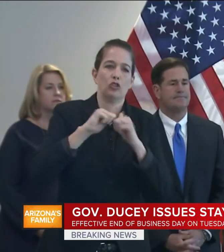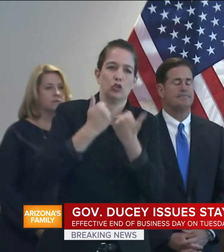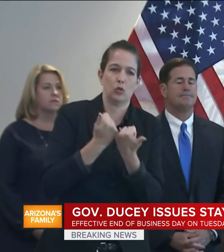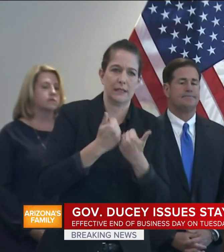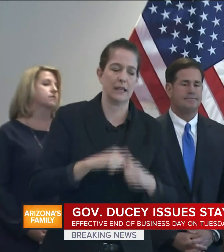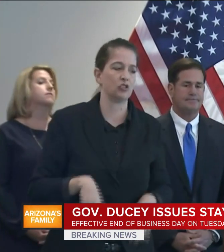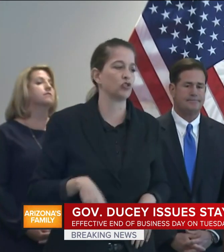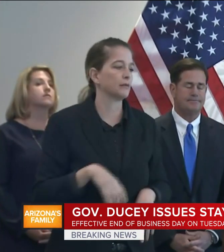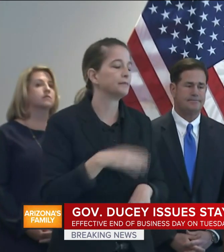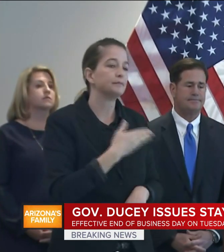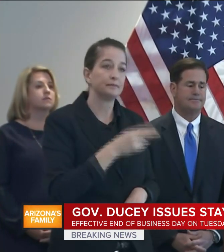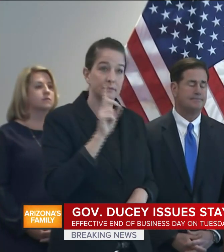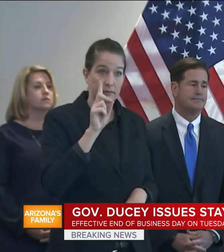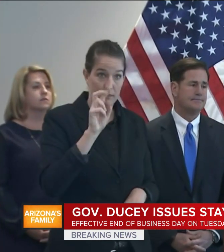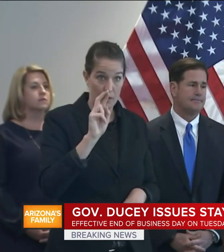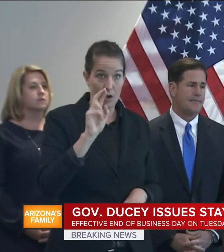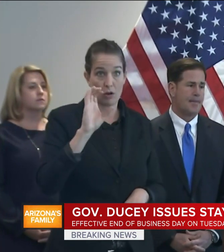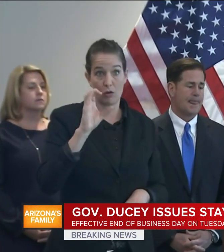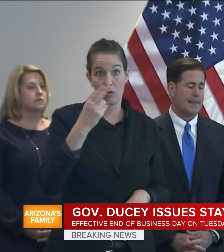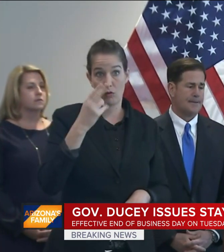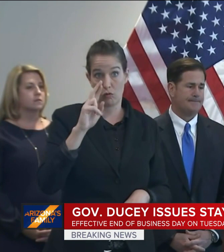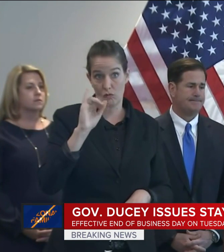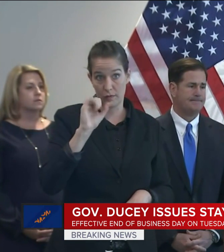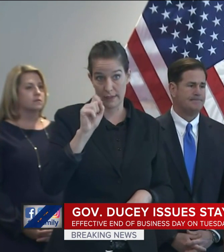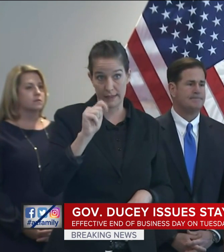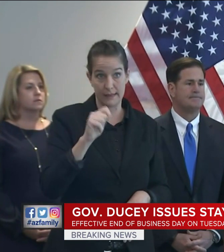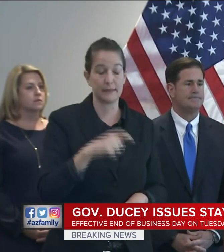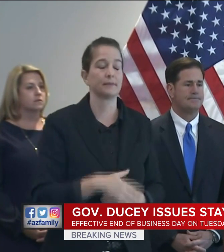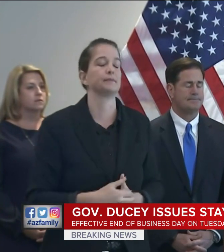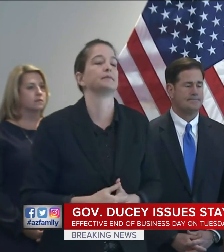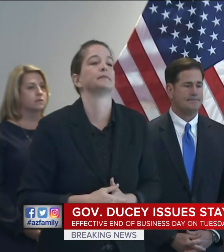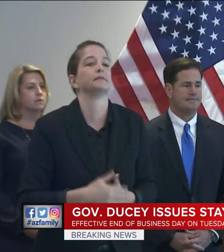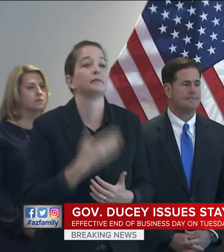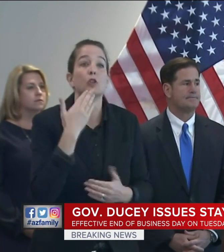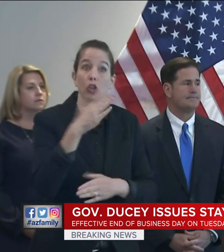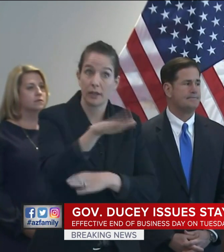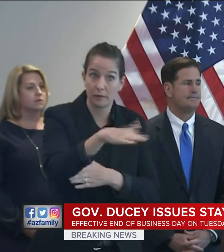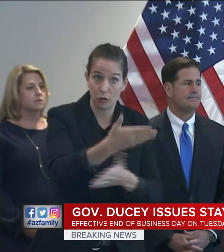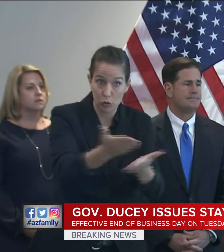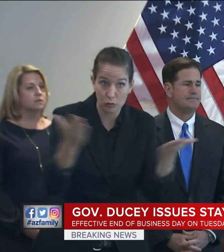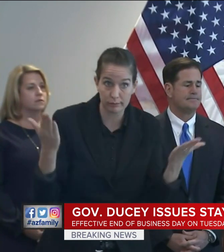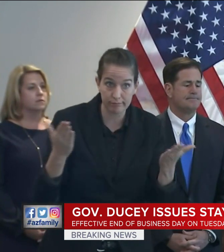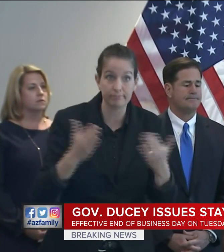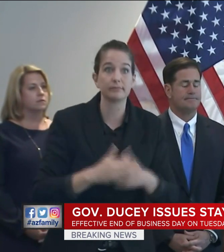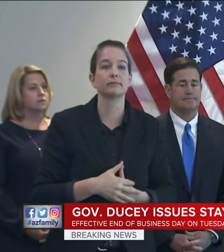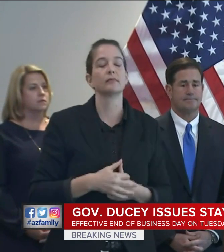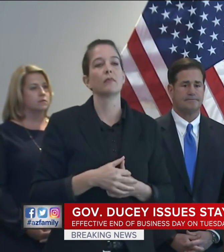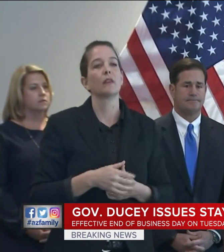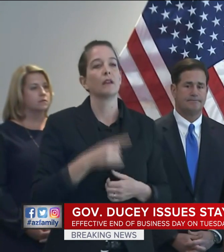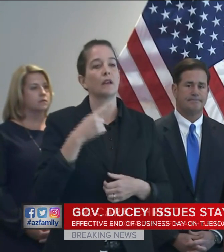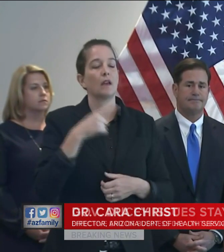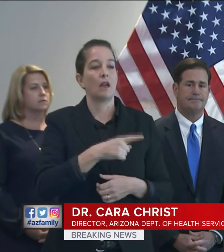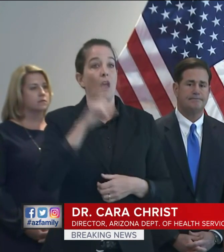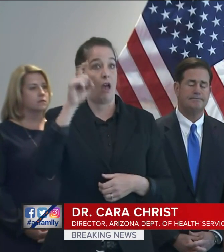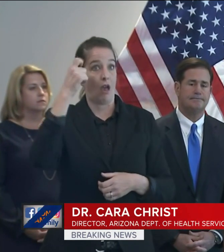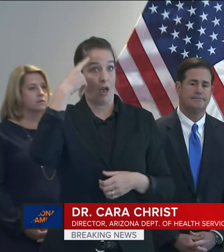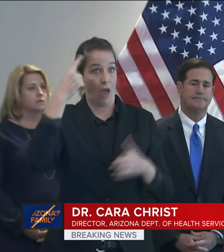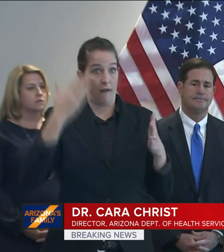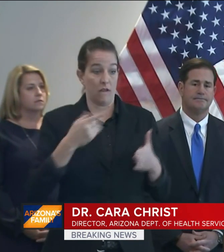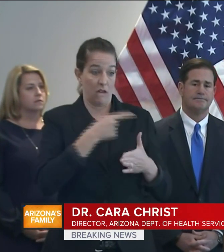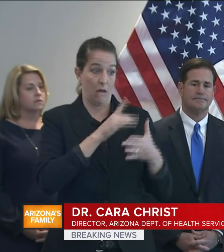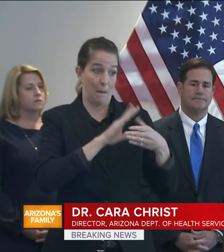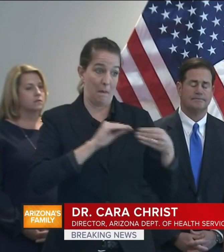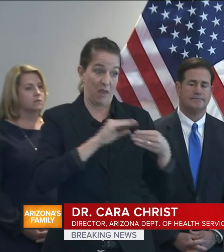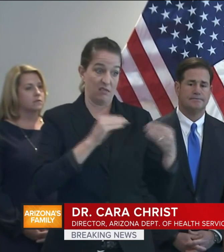Thank you, Governor, and good afternoon, everyone. As Governor Ducey mentioned in his remarks, the world truly has changed over the